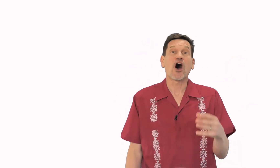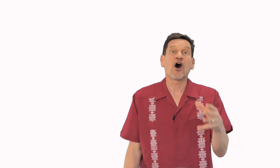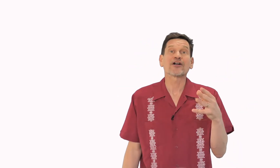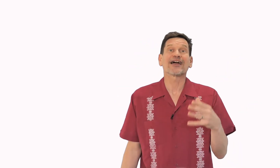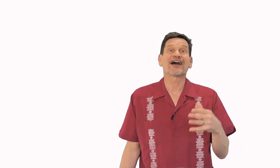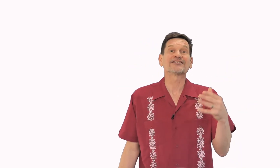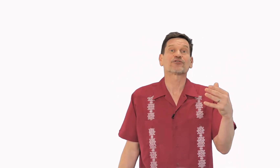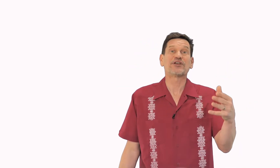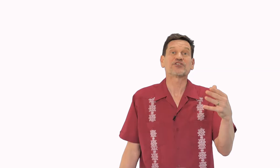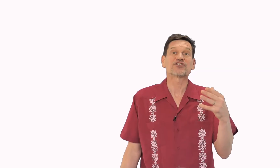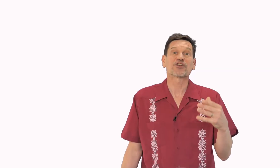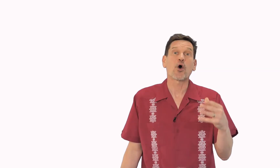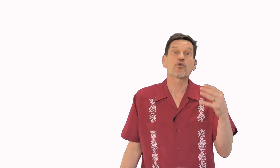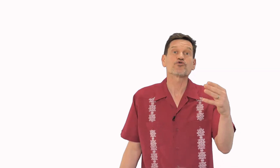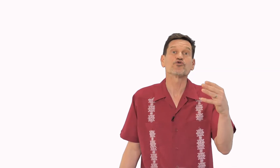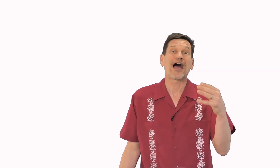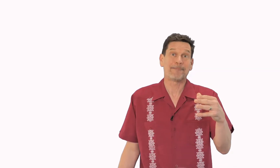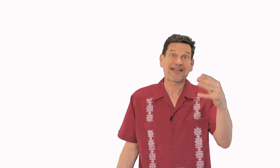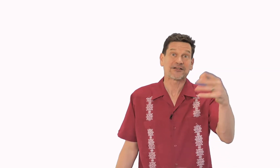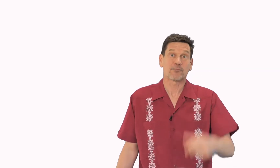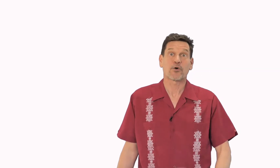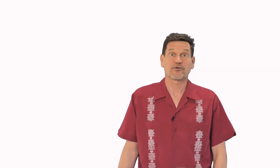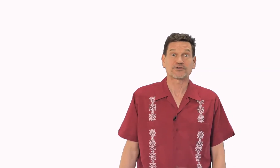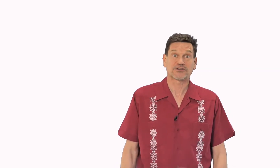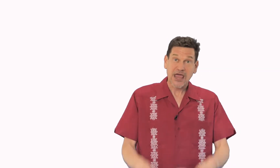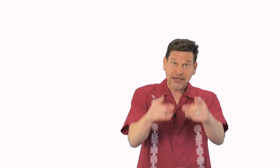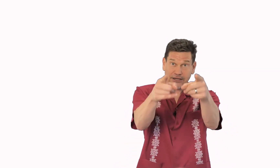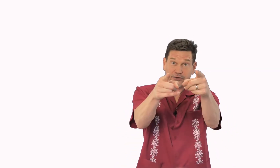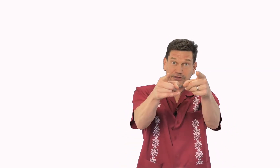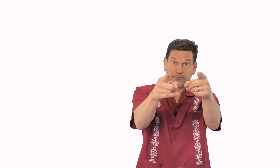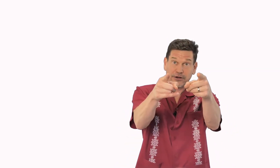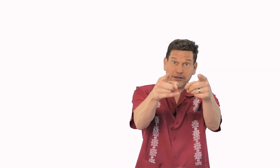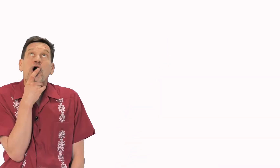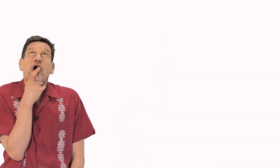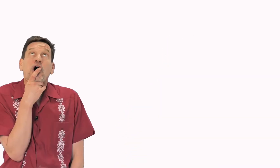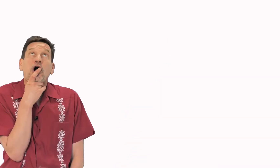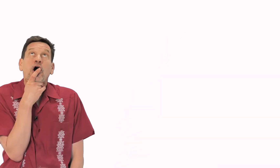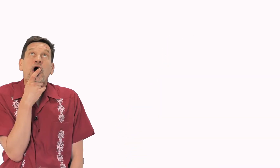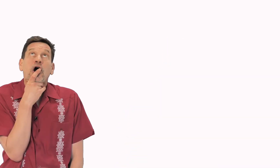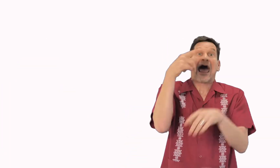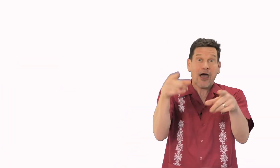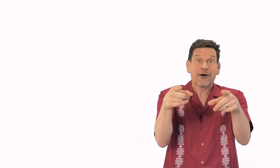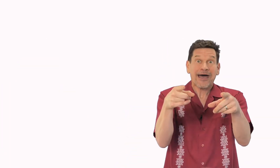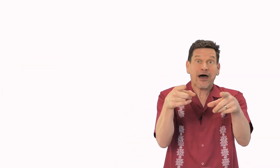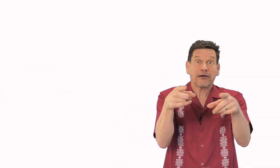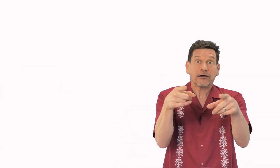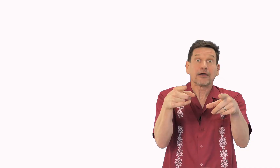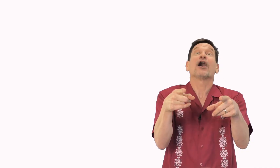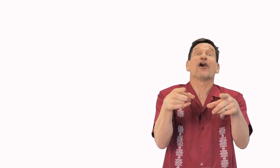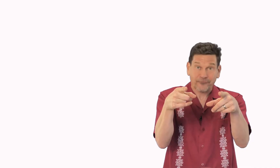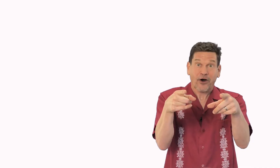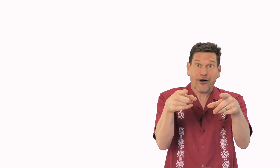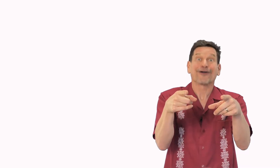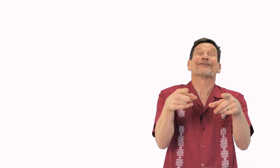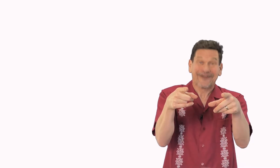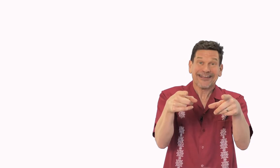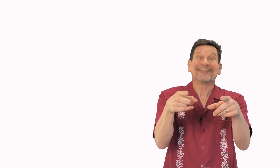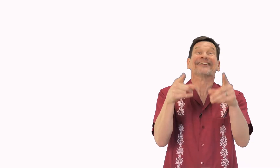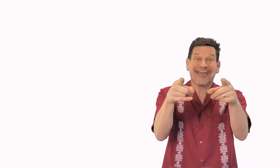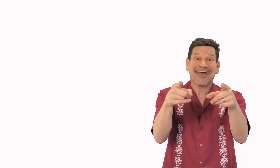all kinds of creatures that go through a metamorphosis. Can you think of one? How about a frog, right? Yeah!